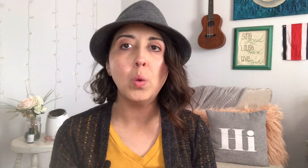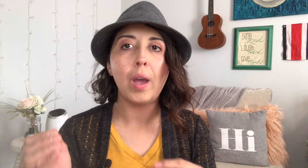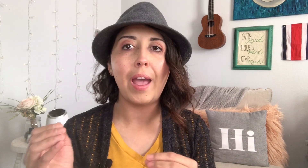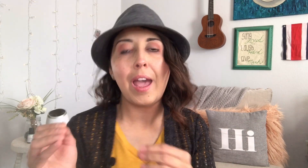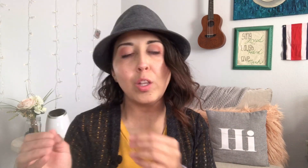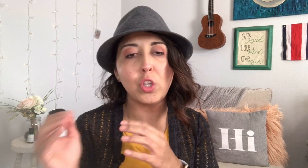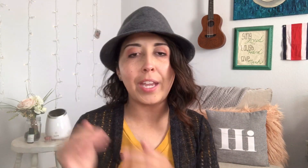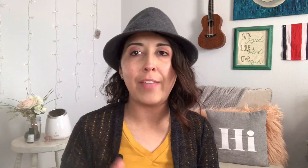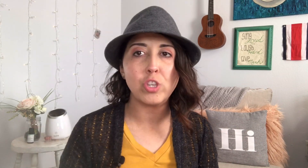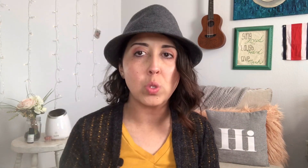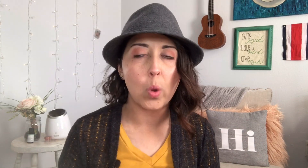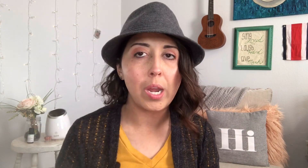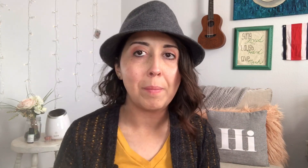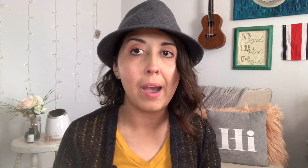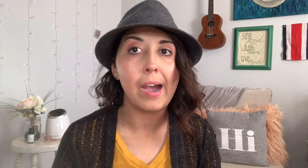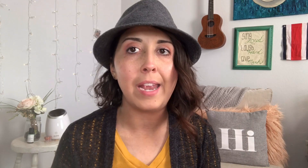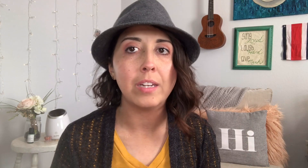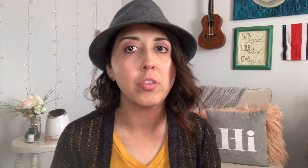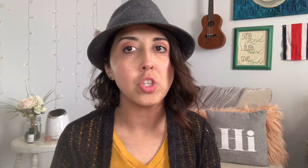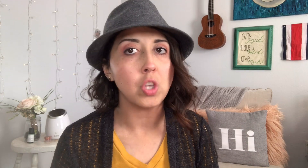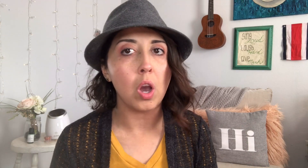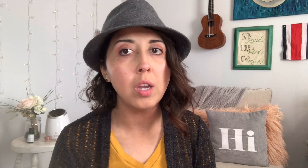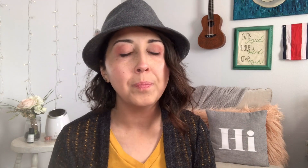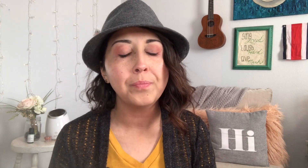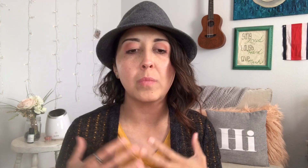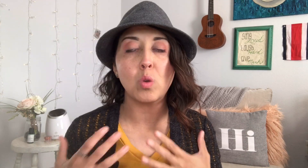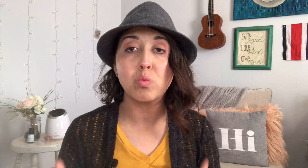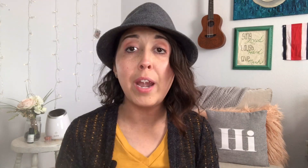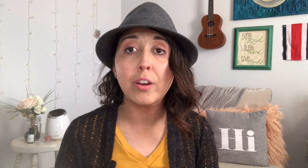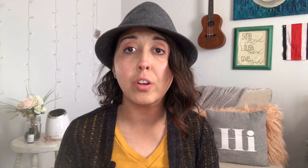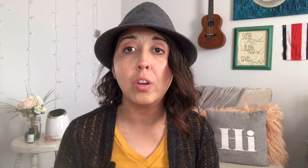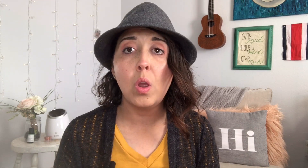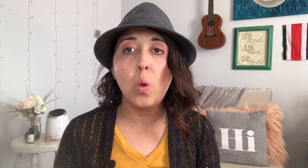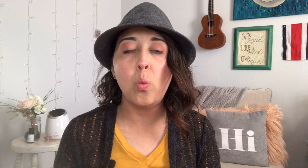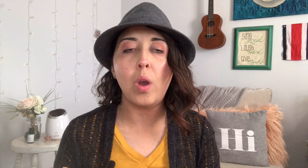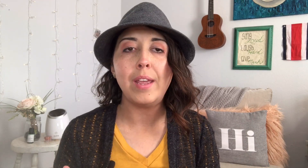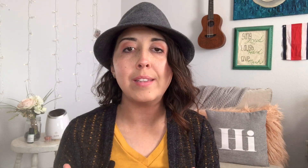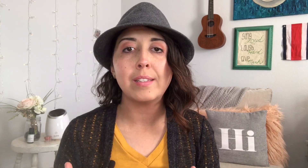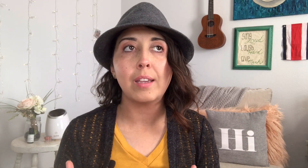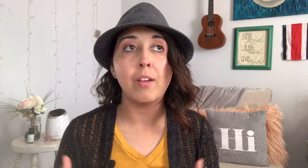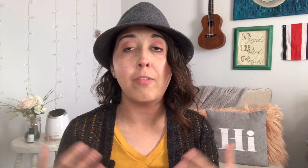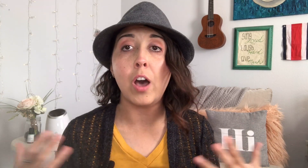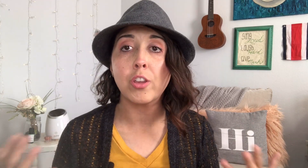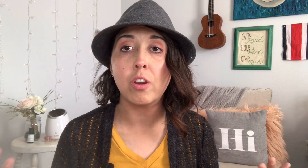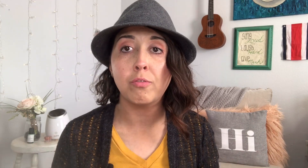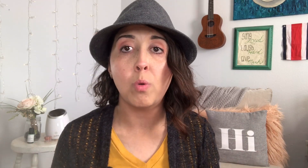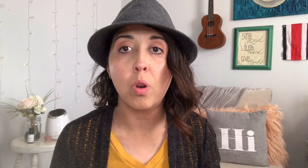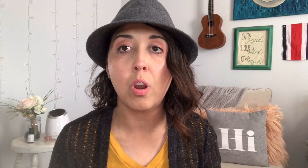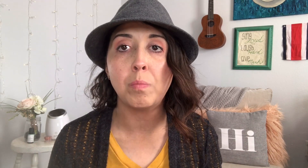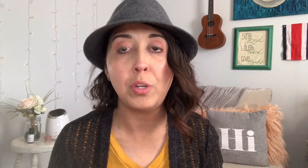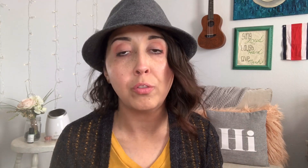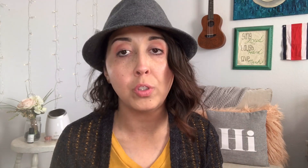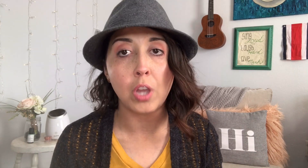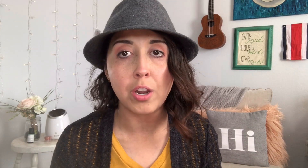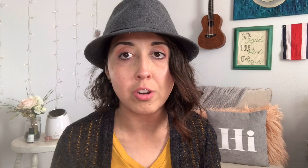look at the story behind the song the writer was a father of four beautiful daughters